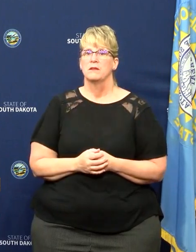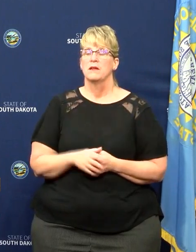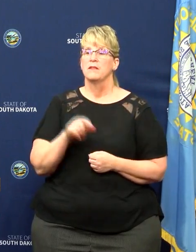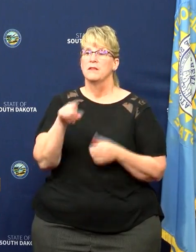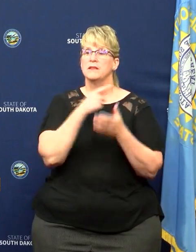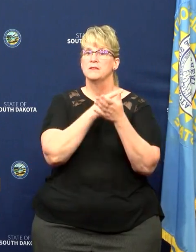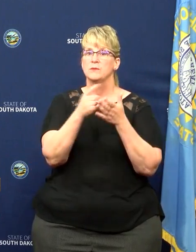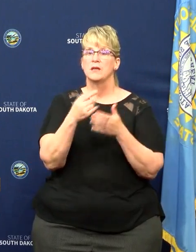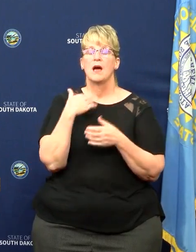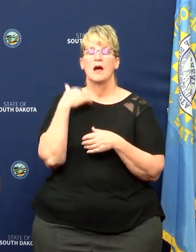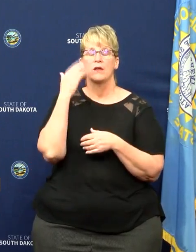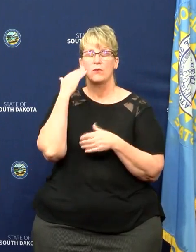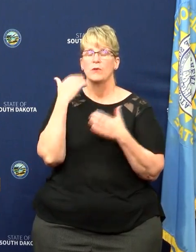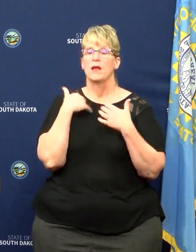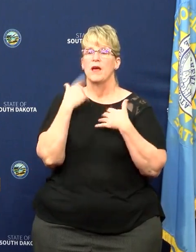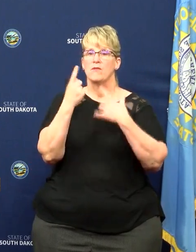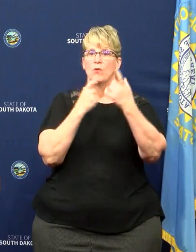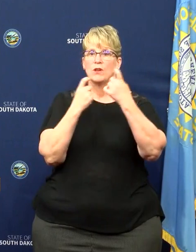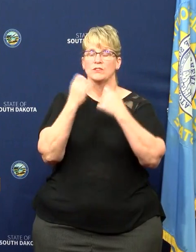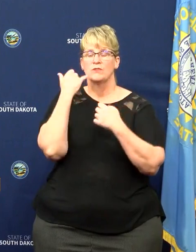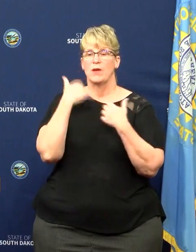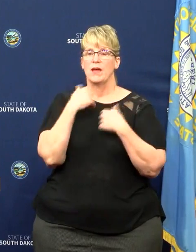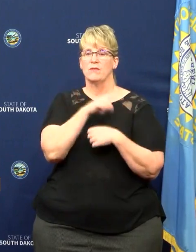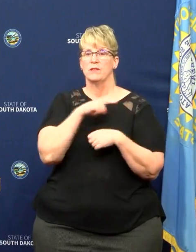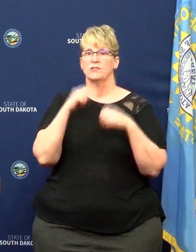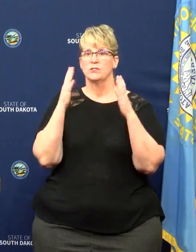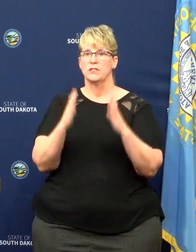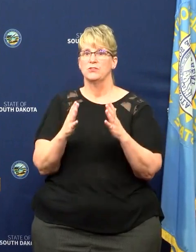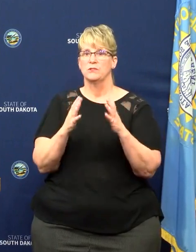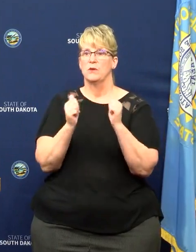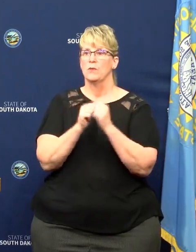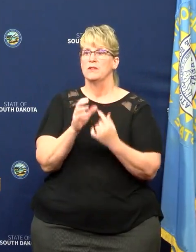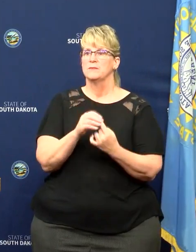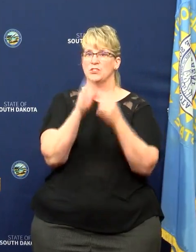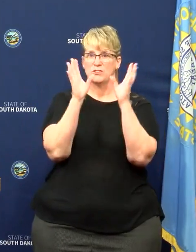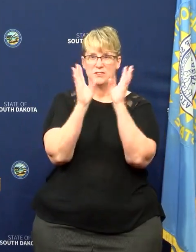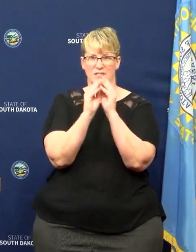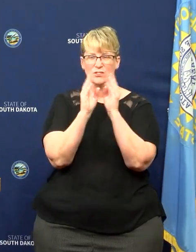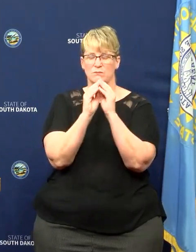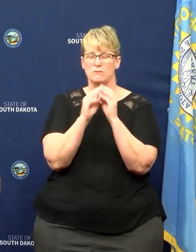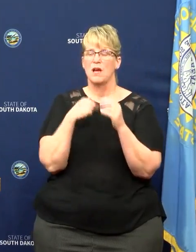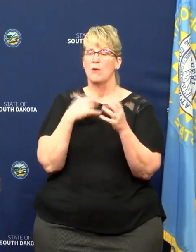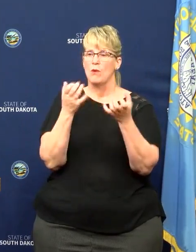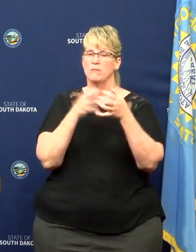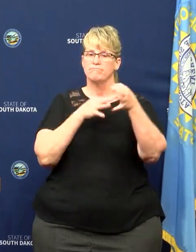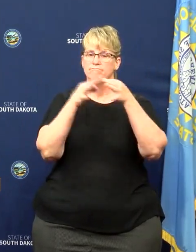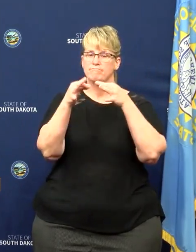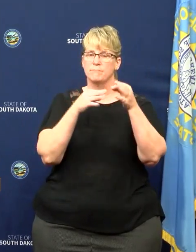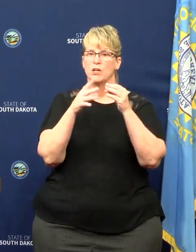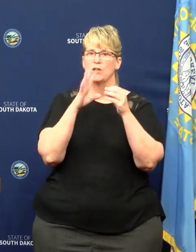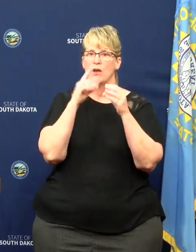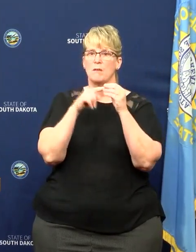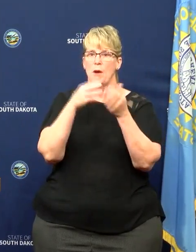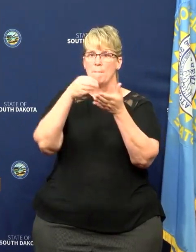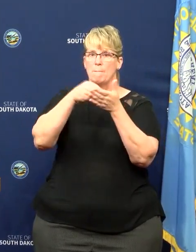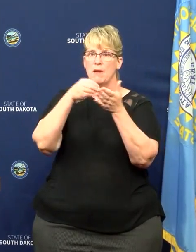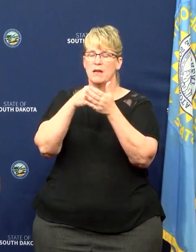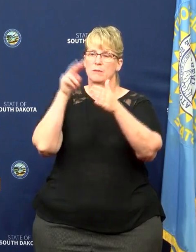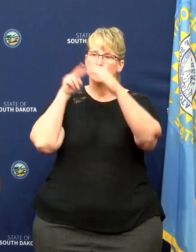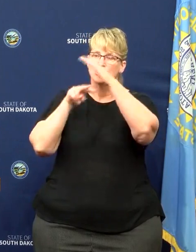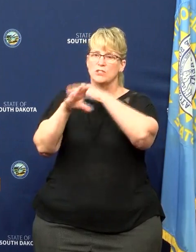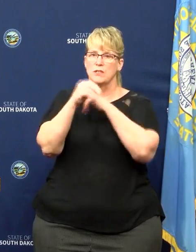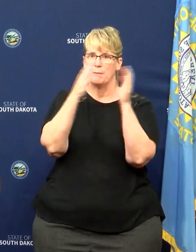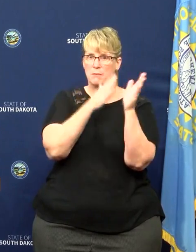as to if the legislature would be called into special sessions to talk about a little bit of spending and revenue projections and